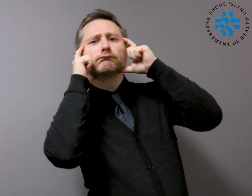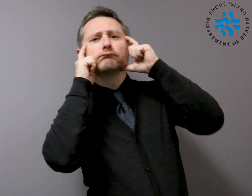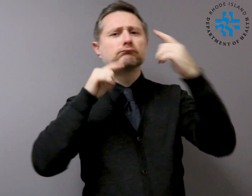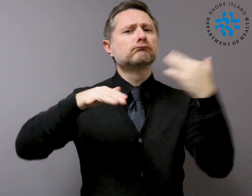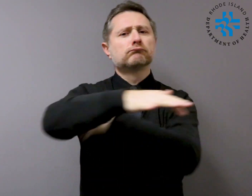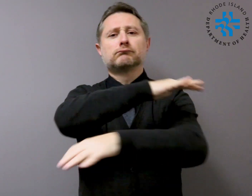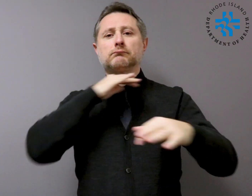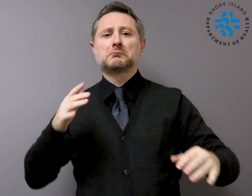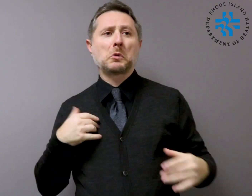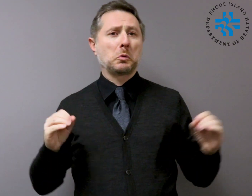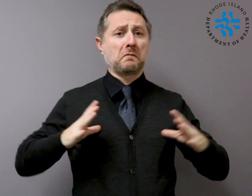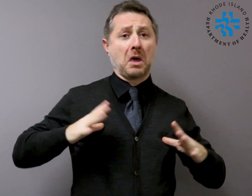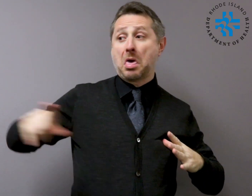others from the risk of getting infected.